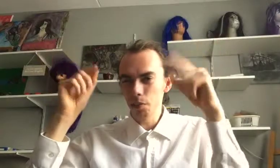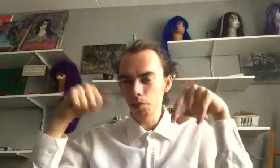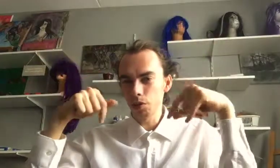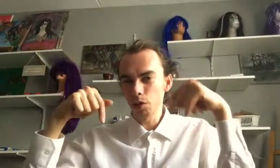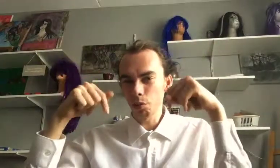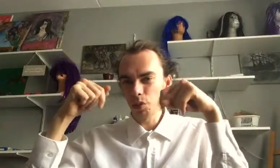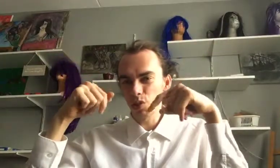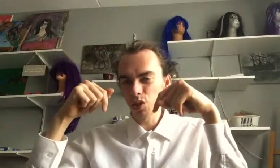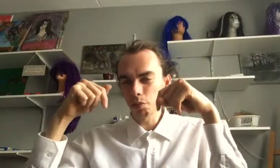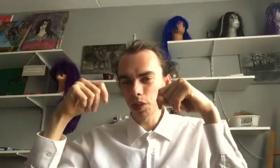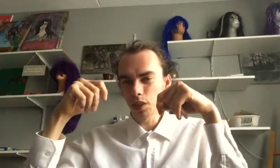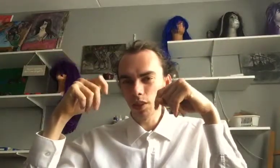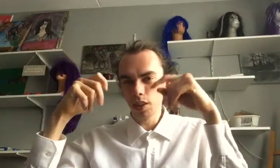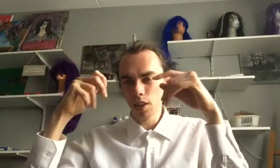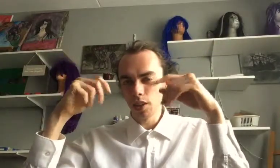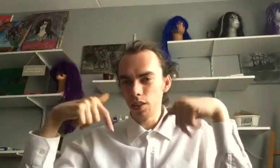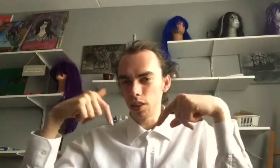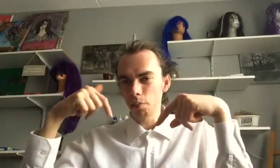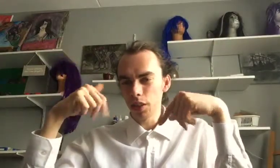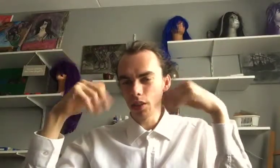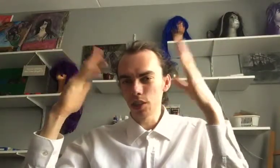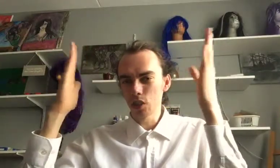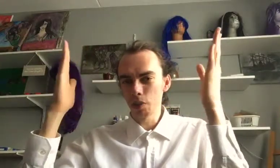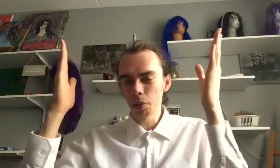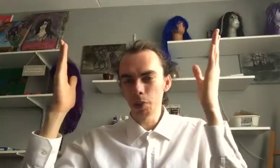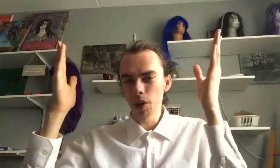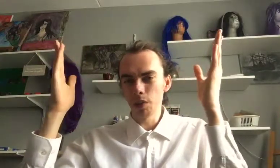don't put something, dumb, the description below.